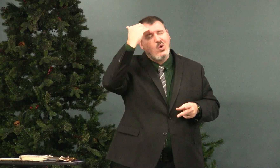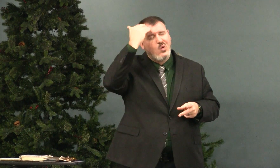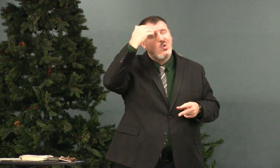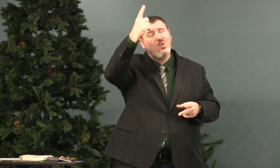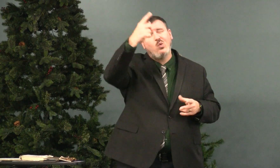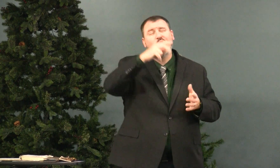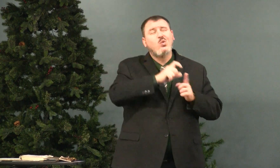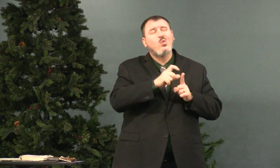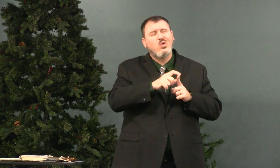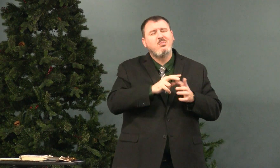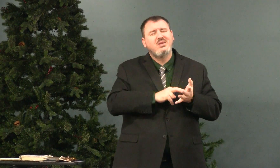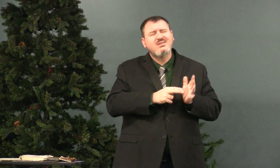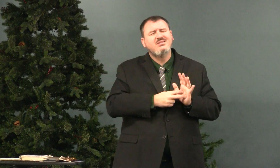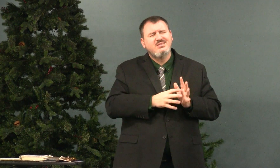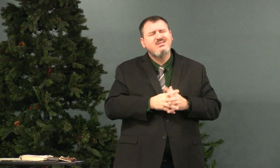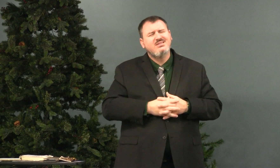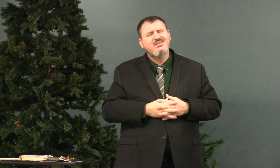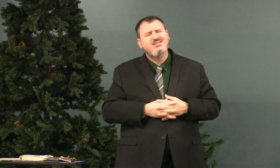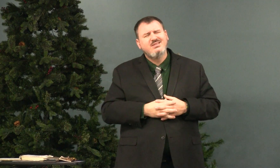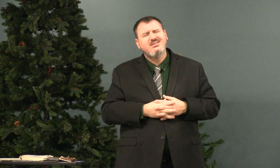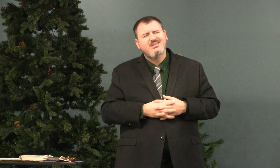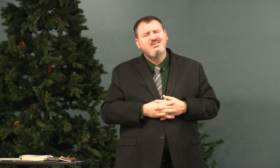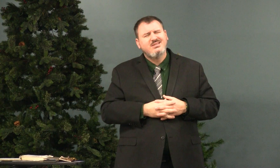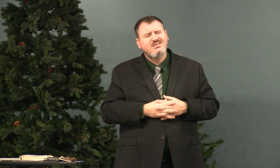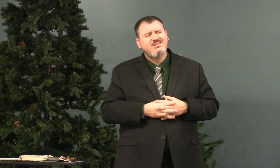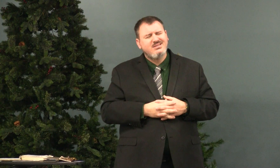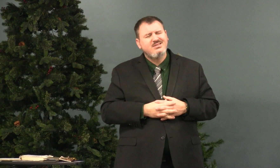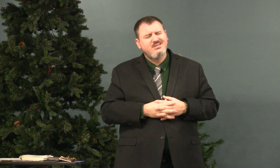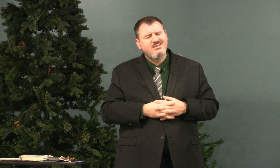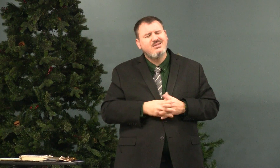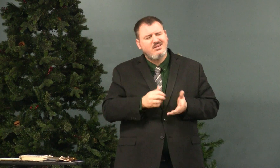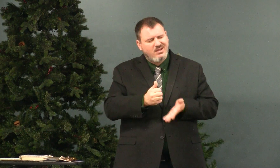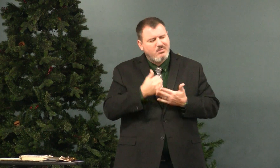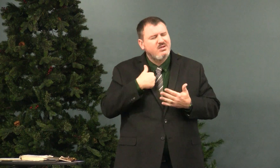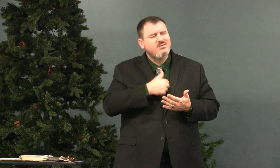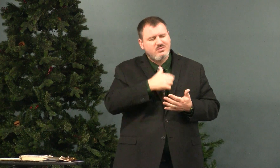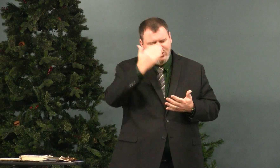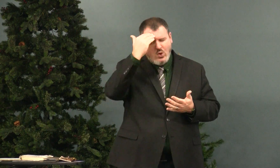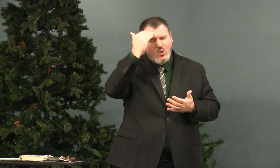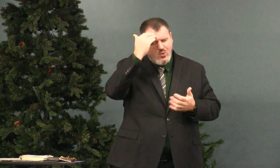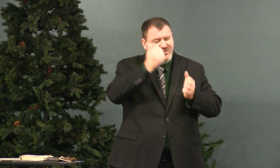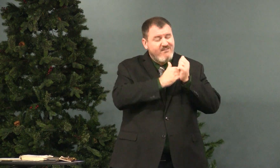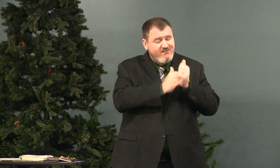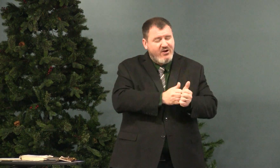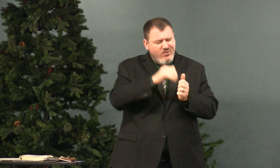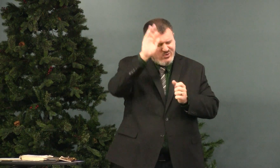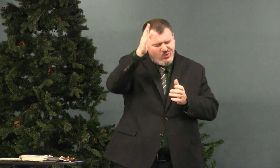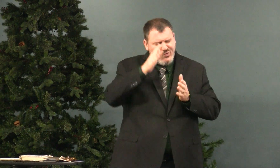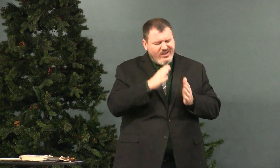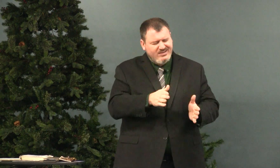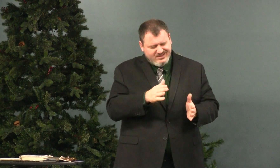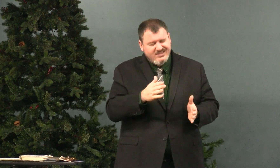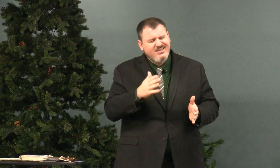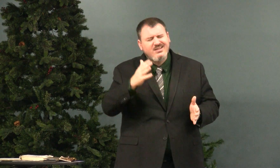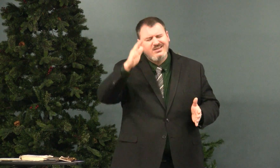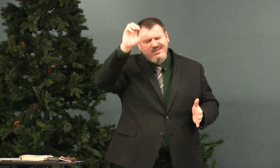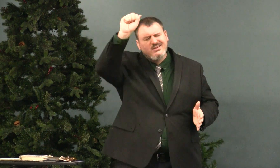When we say, no, it doesn't mean that. But we know what these words mean. Help us to know and follow your way.